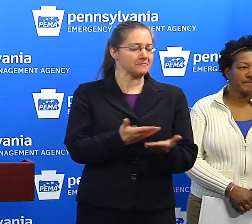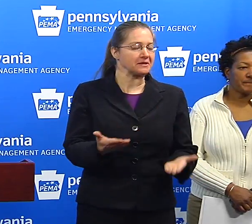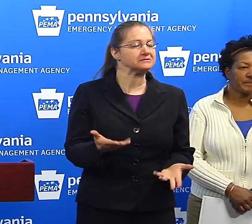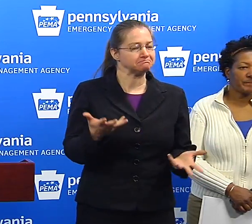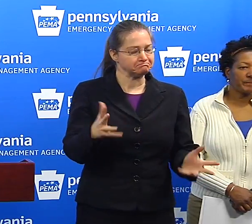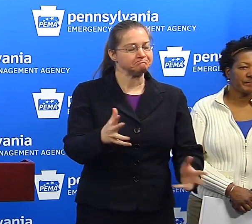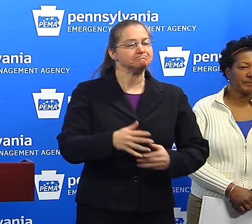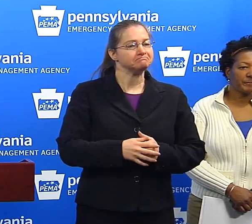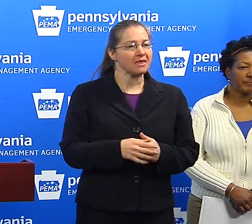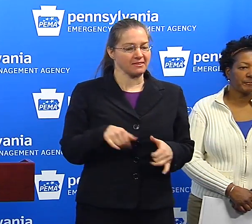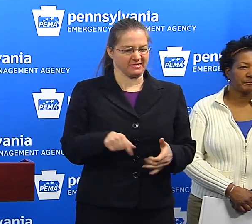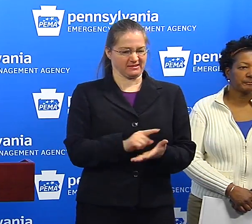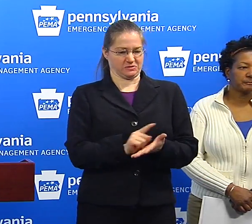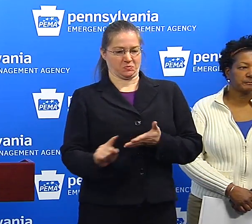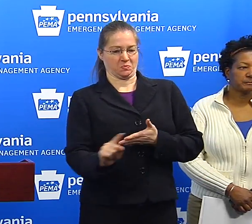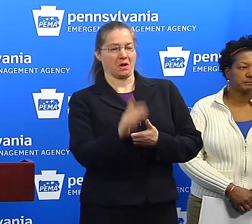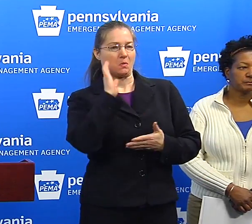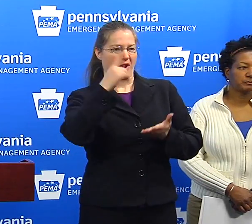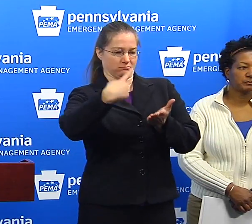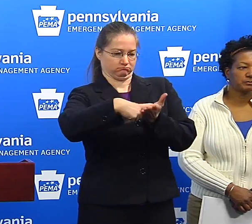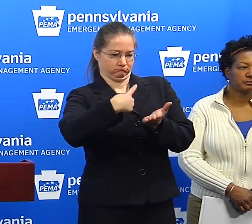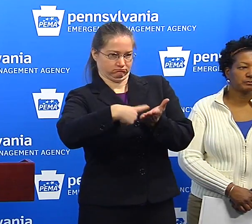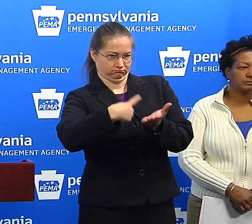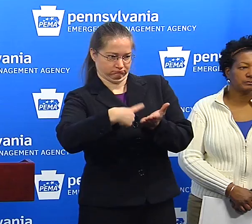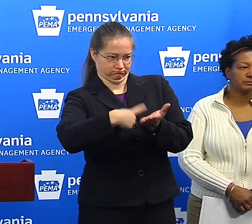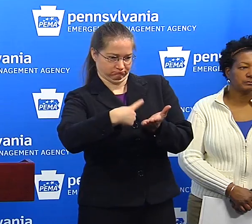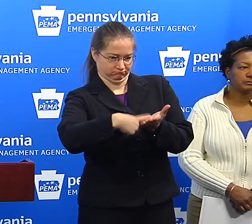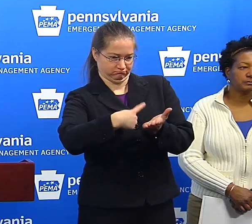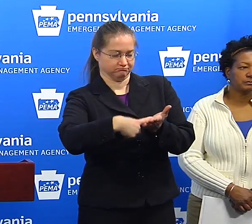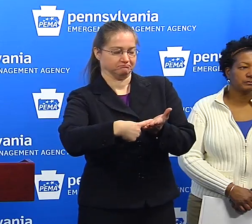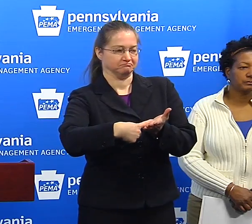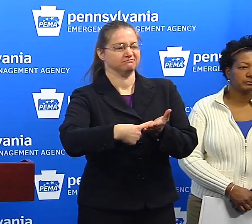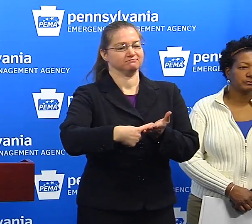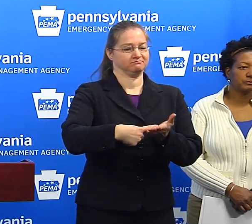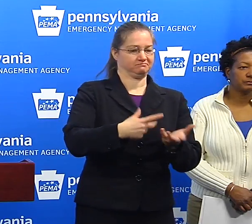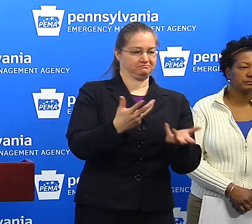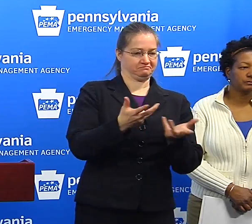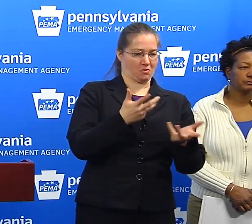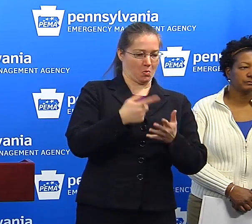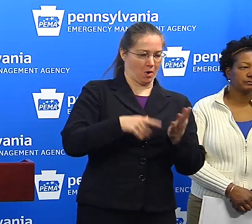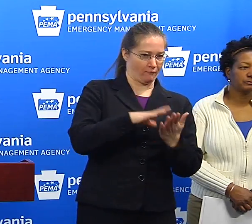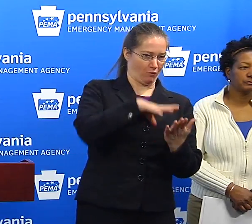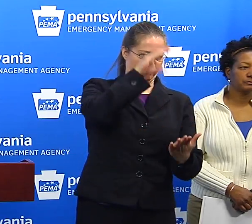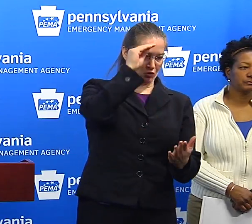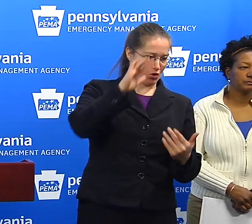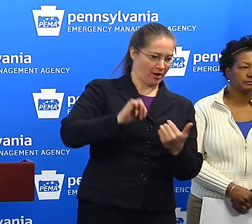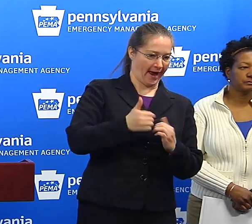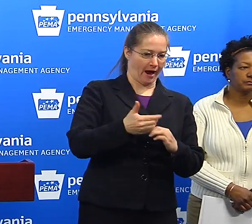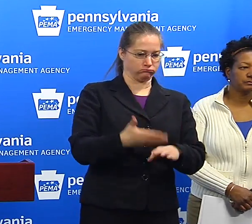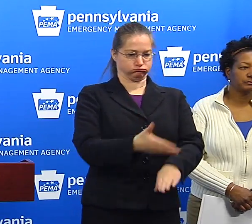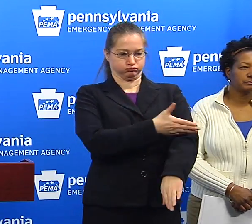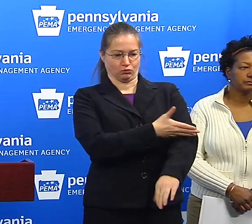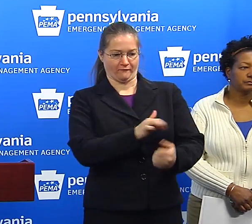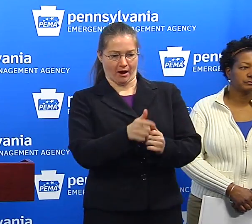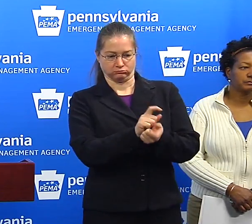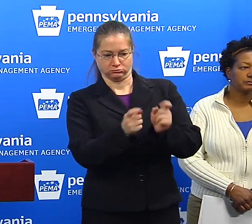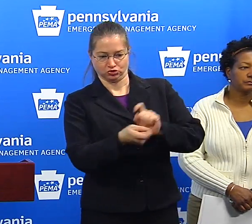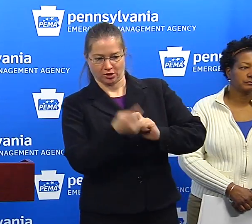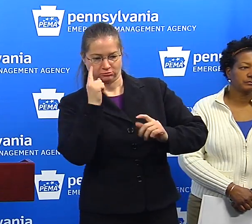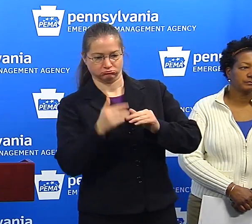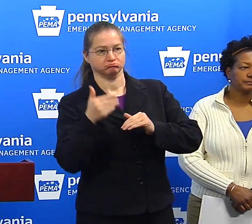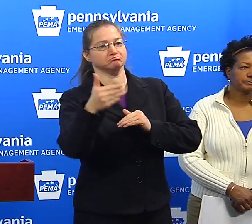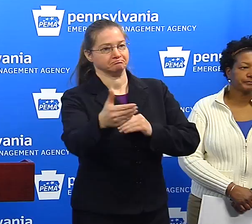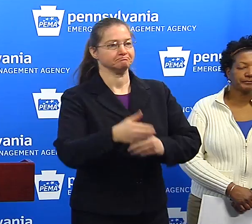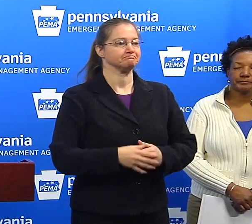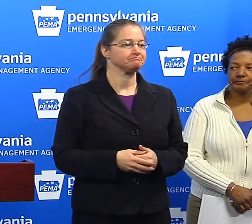this coming week and sit down and talk about lessons that we've learned and things we can do to improve on what we've done